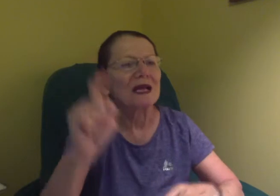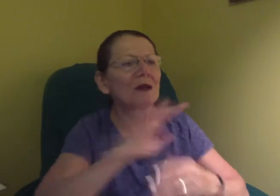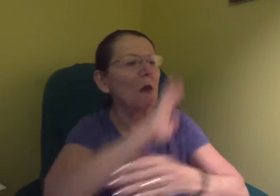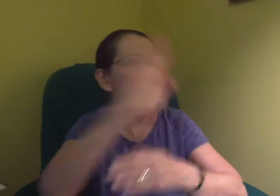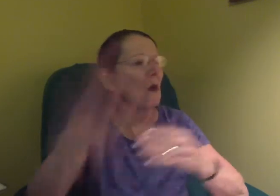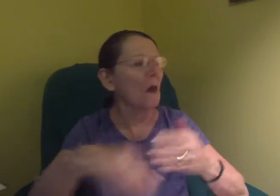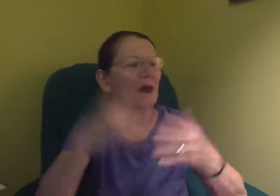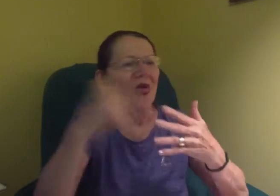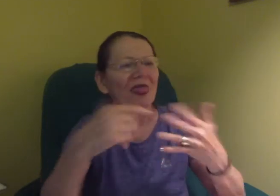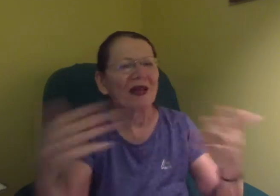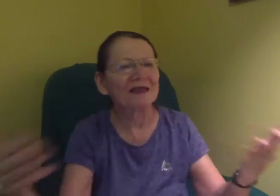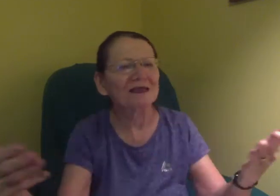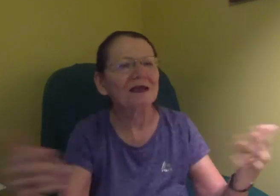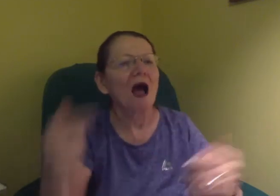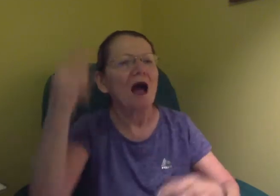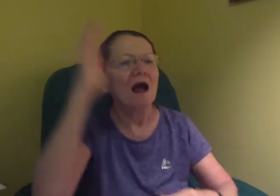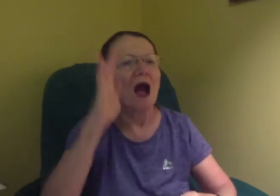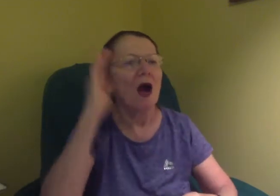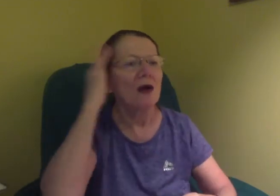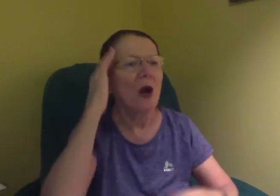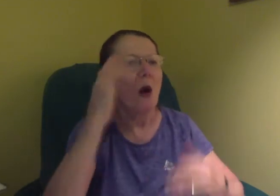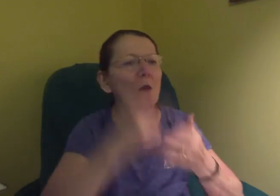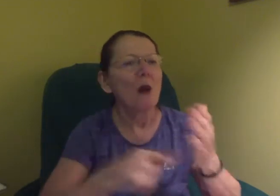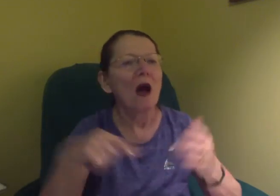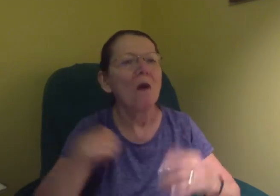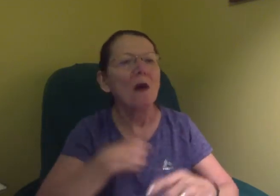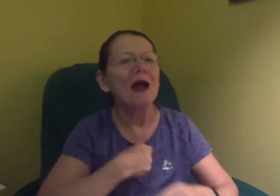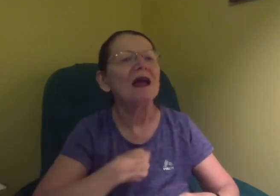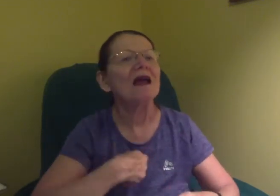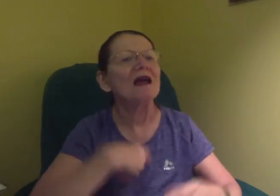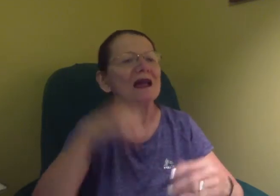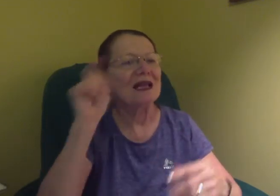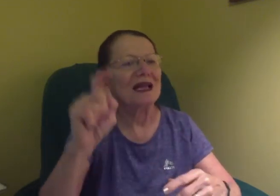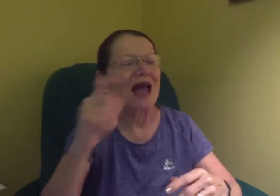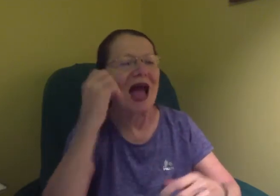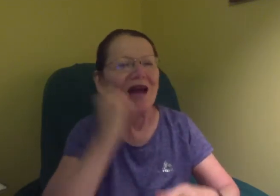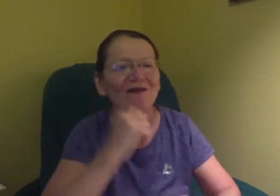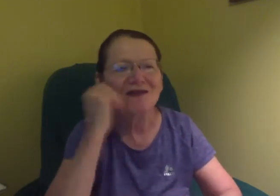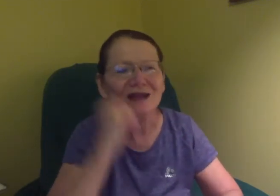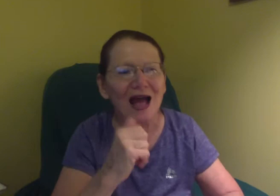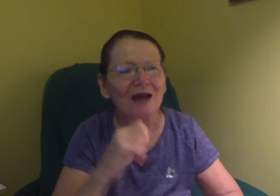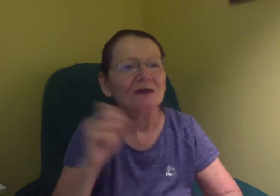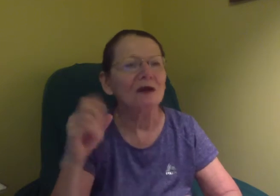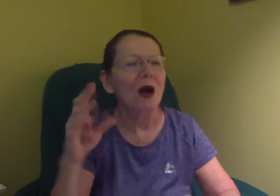I was oh, my I was like,